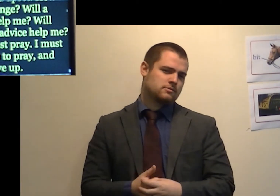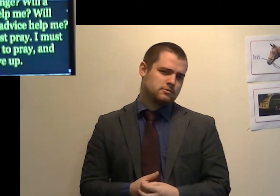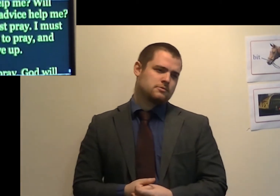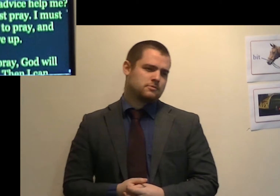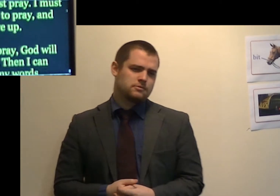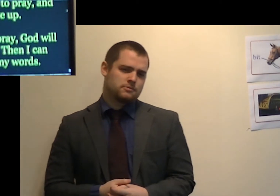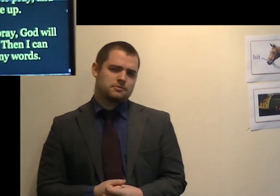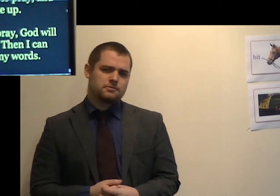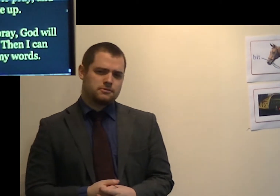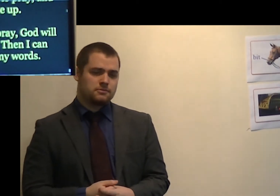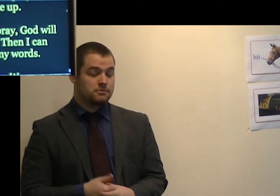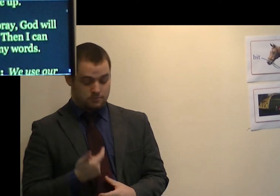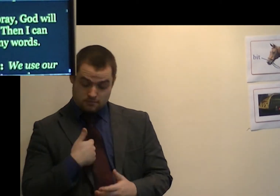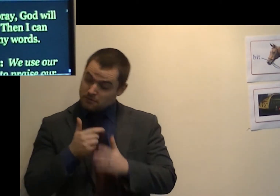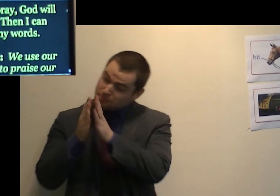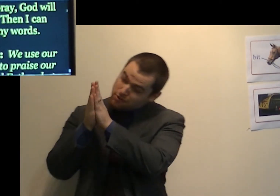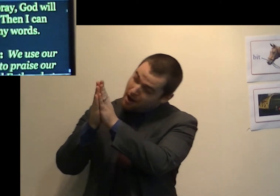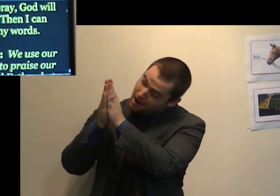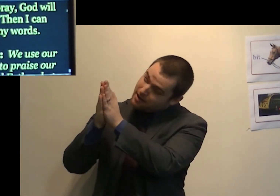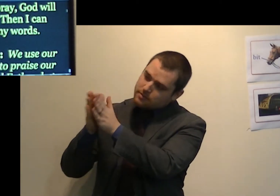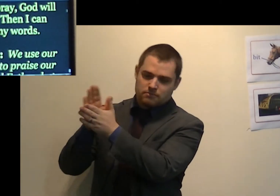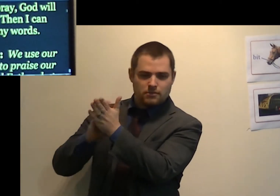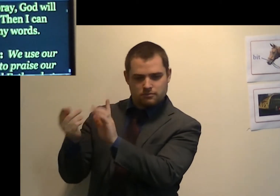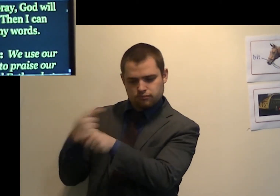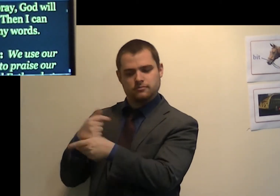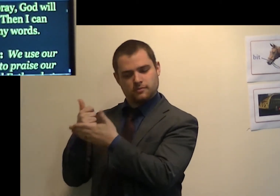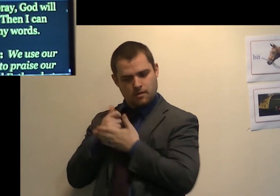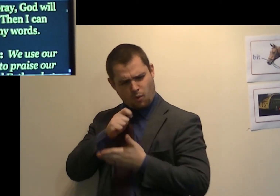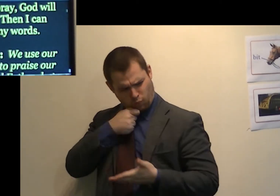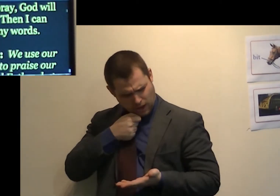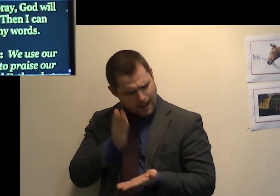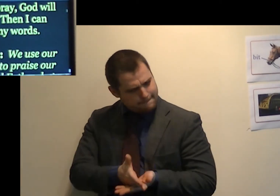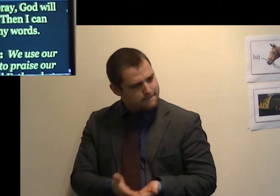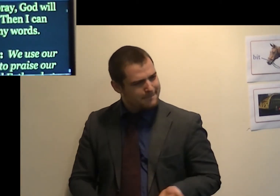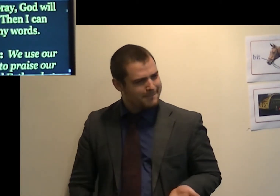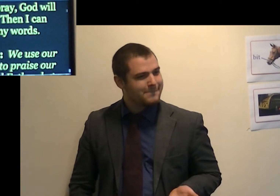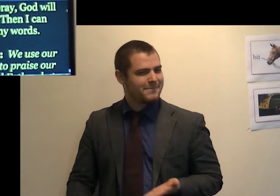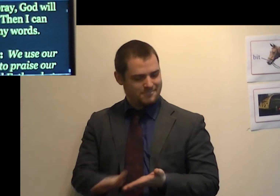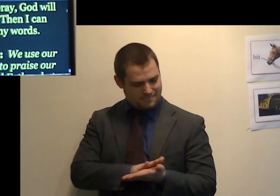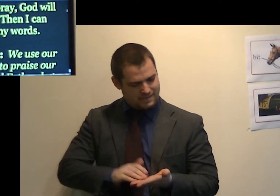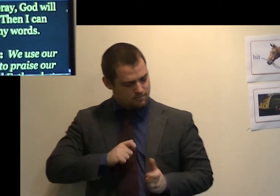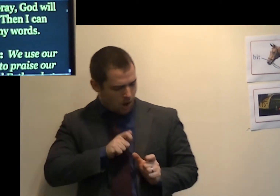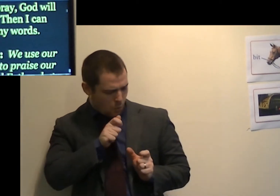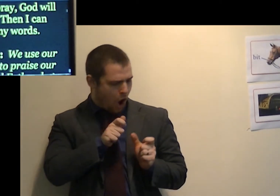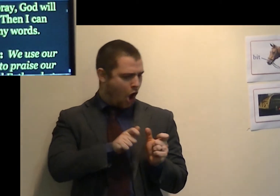When I pray, God will help me. Then I can control my words.